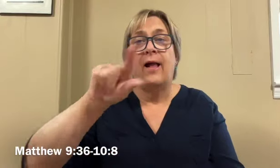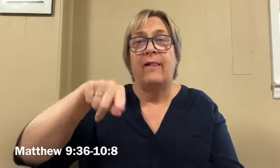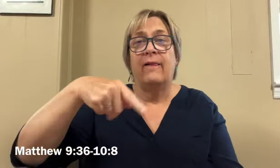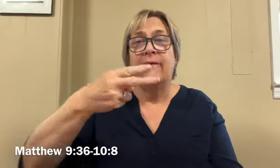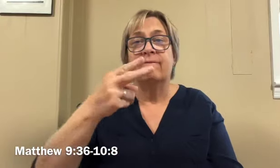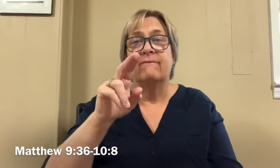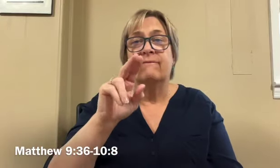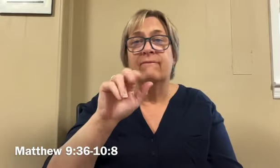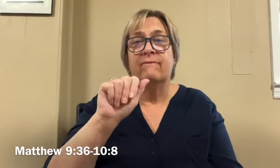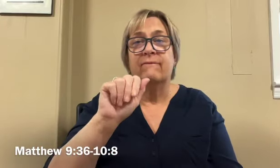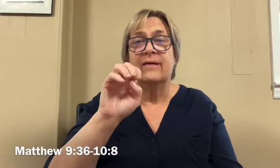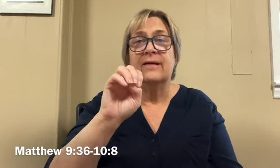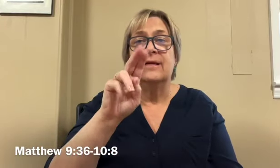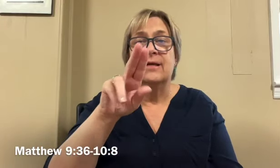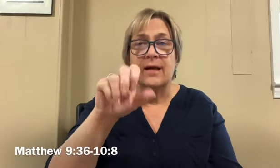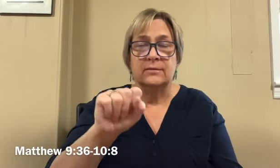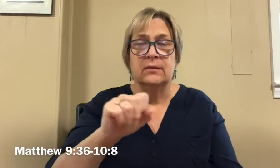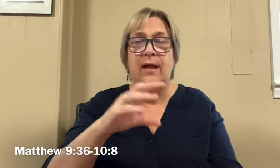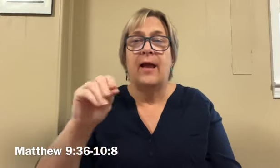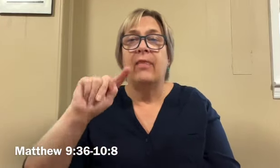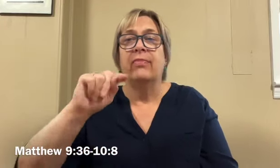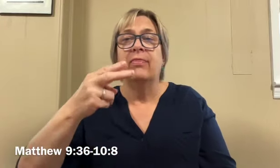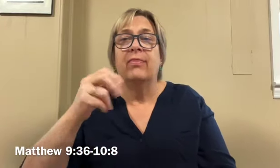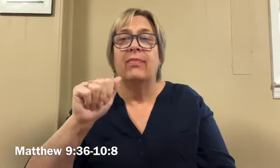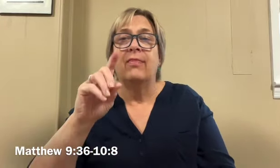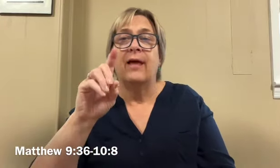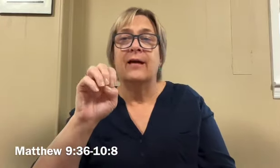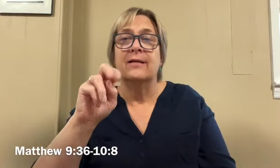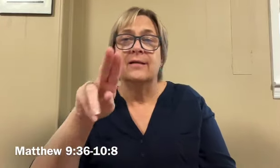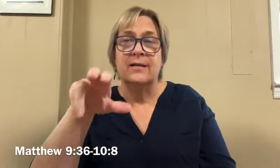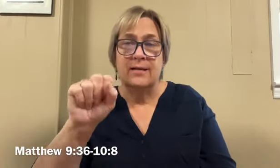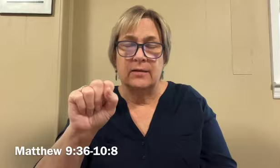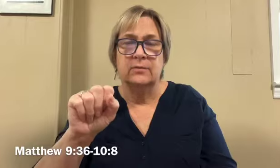son of Alphanaeus. And Thaddeus.